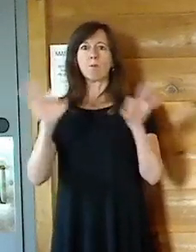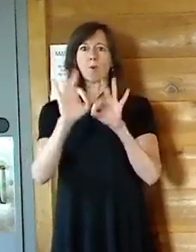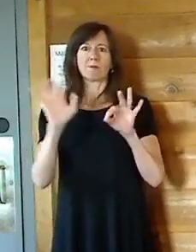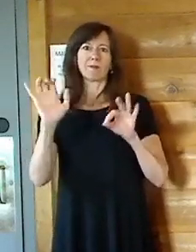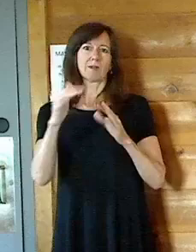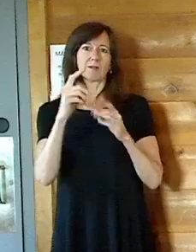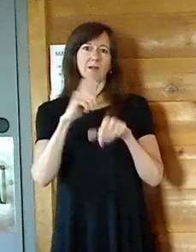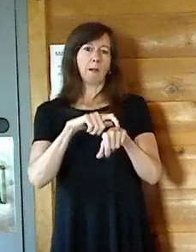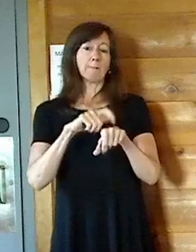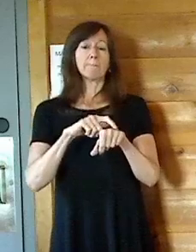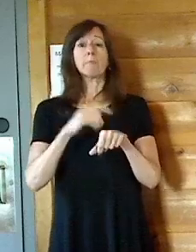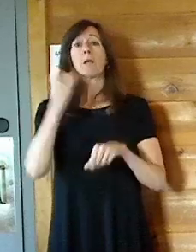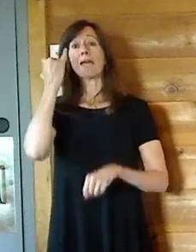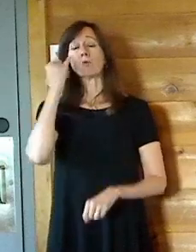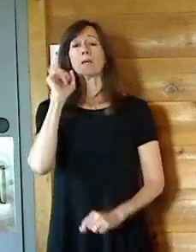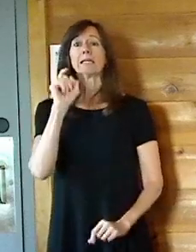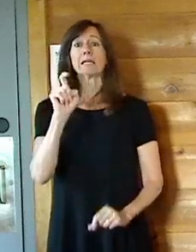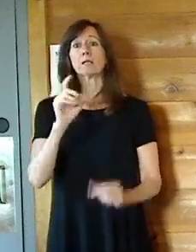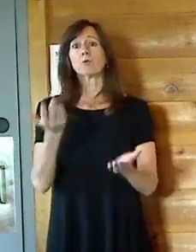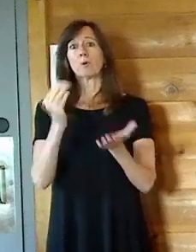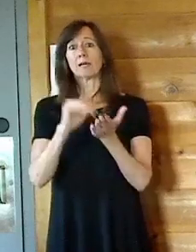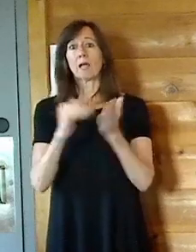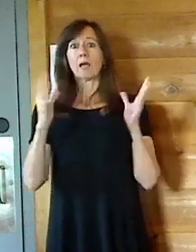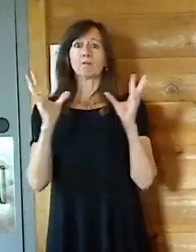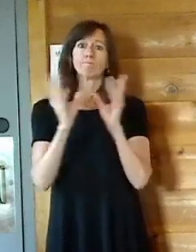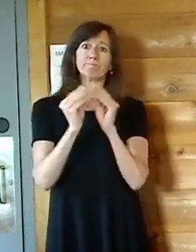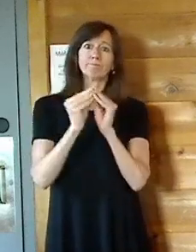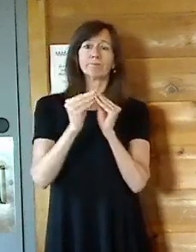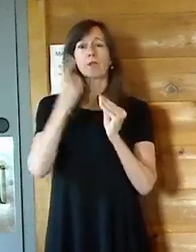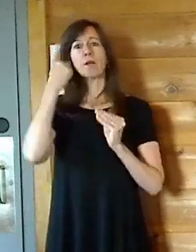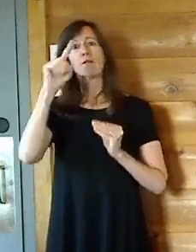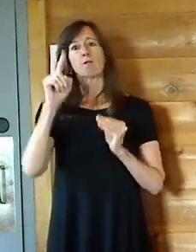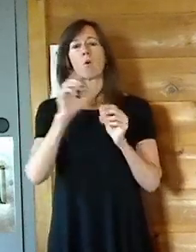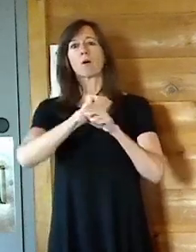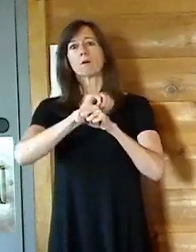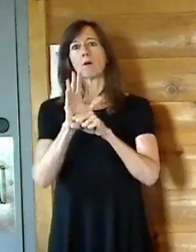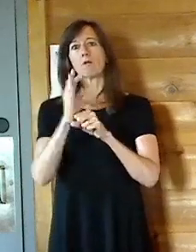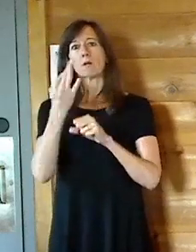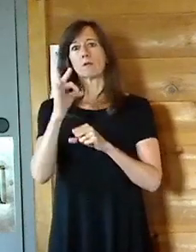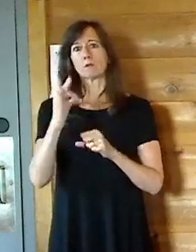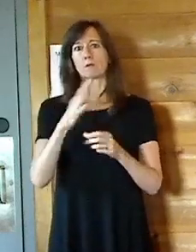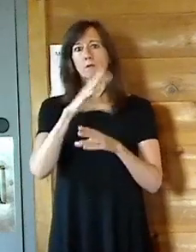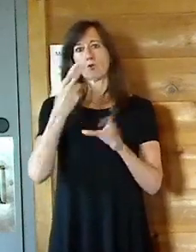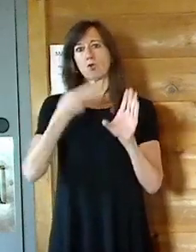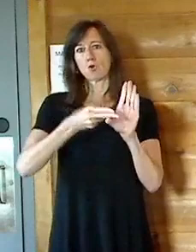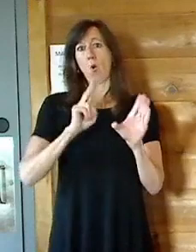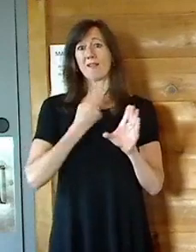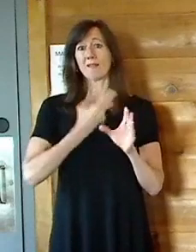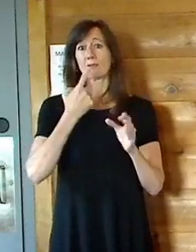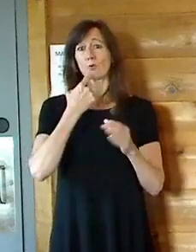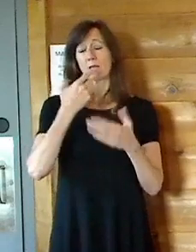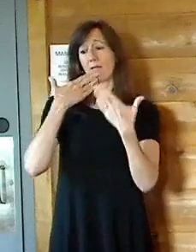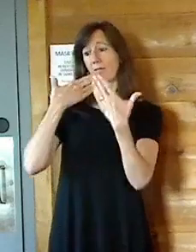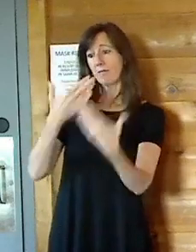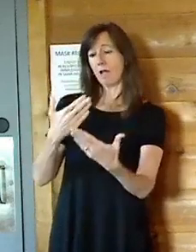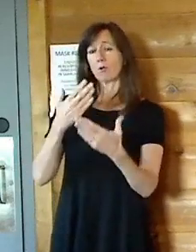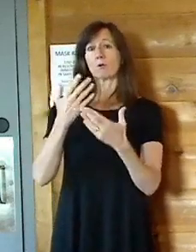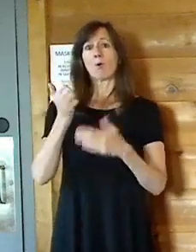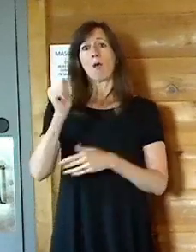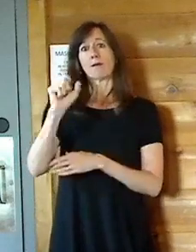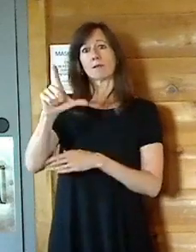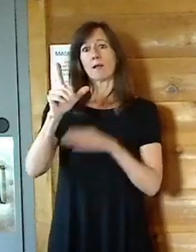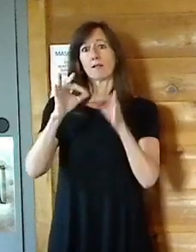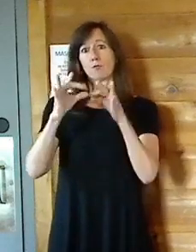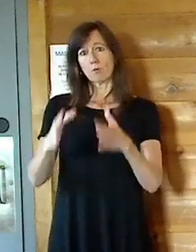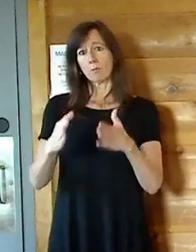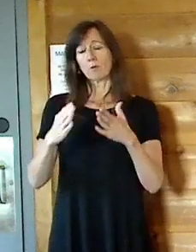COVID-19 update, we will tell you. Please join me in saying thank you to our American Sign Language interpreters who have been with us these 20 months as well, to the